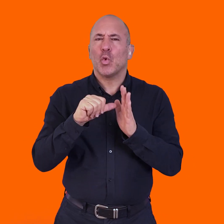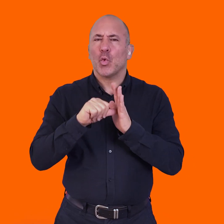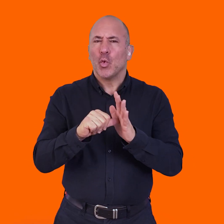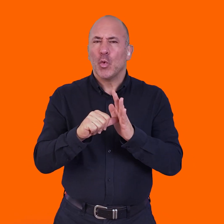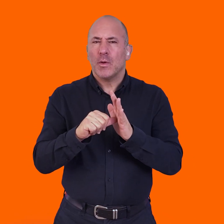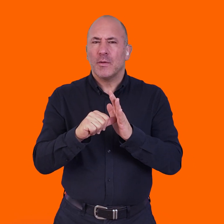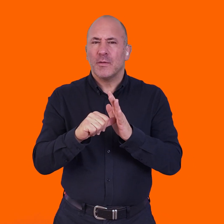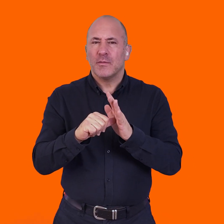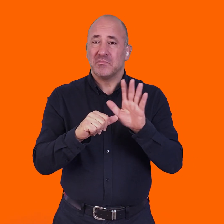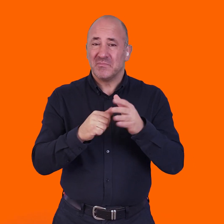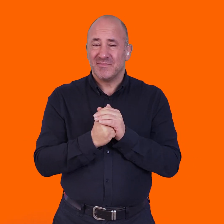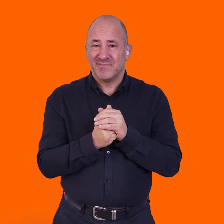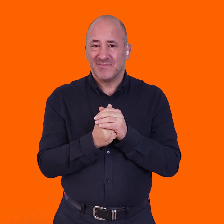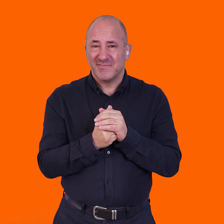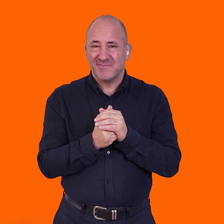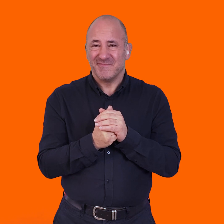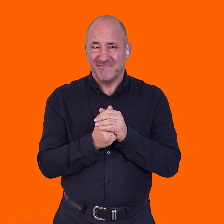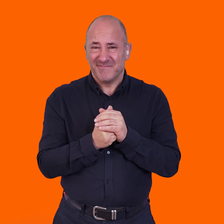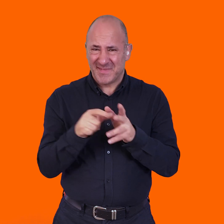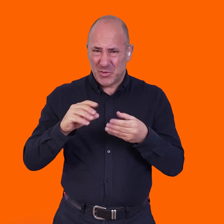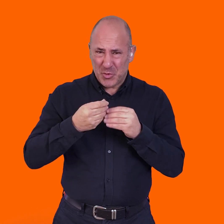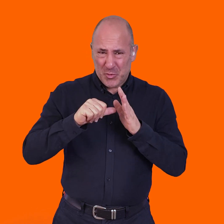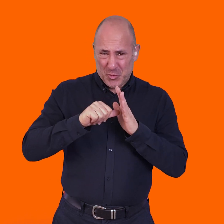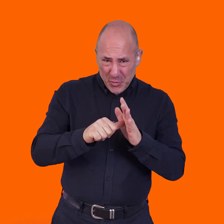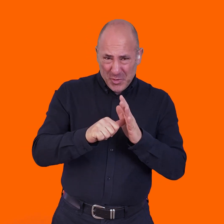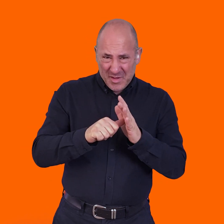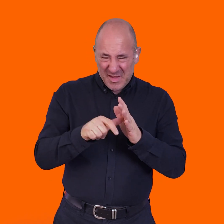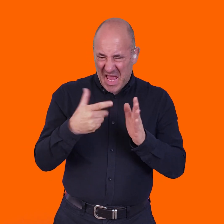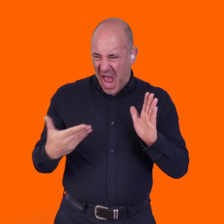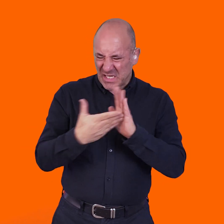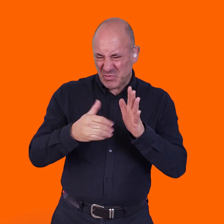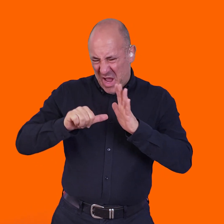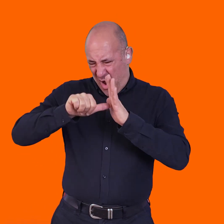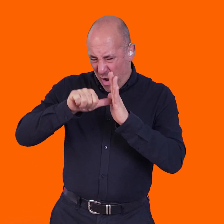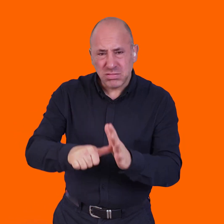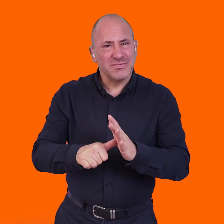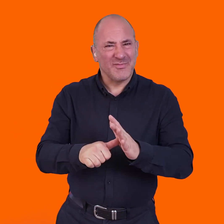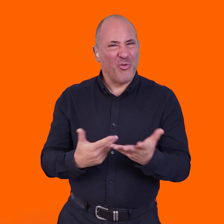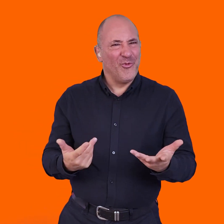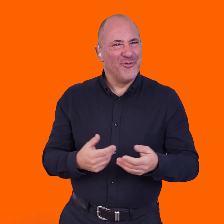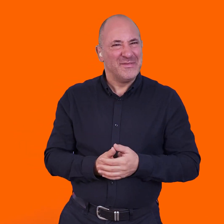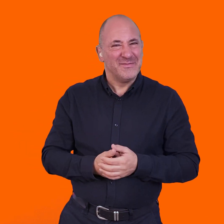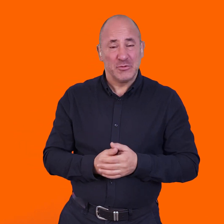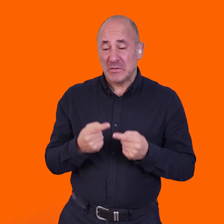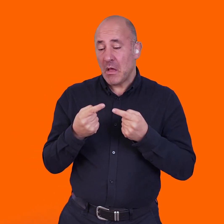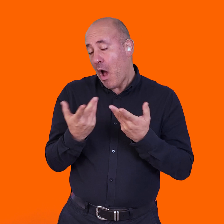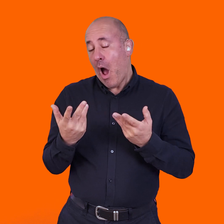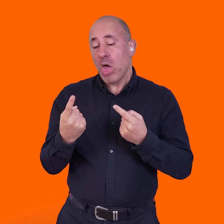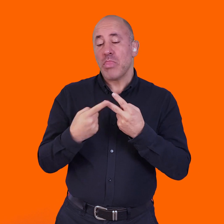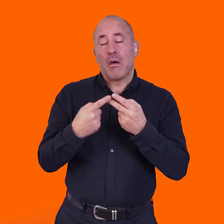is difficult, but I think making work's difficult. I just don't really see like it's like an extra difficult thing, it's just like another difficult